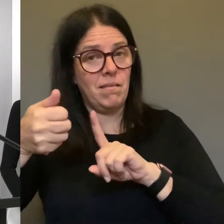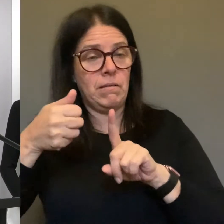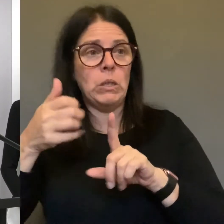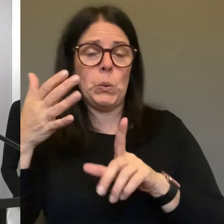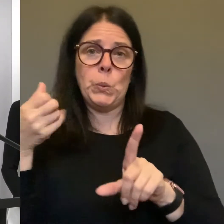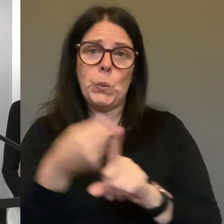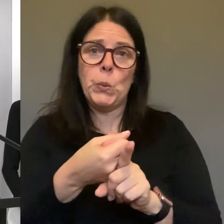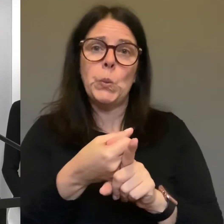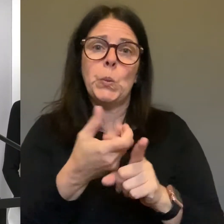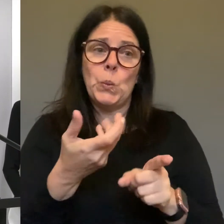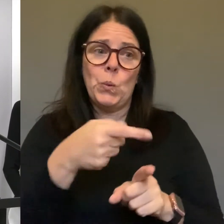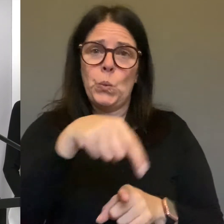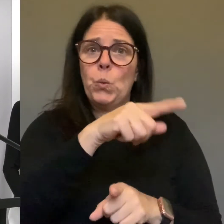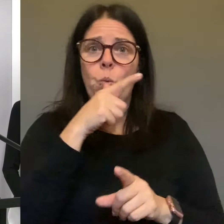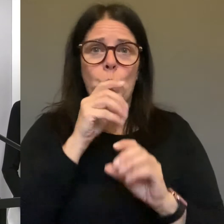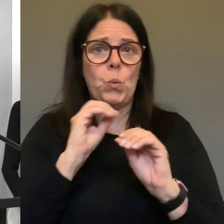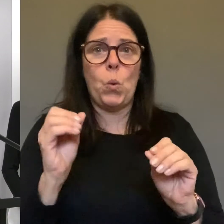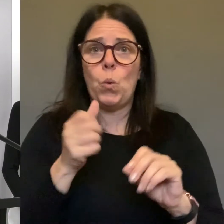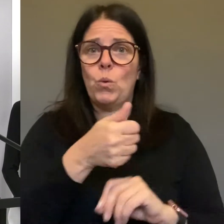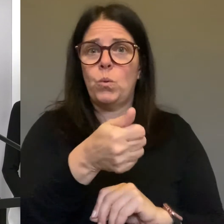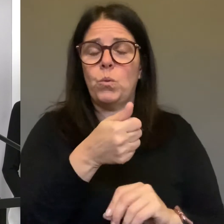individuals who may not have their own personal vehicle.